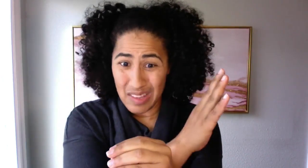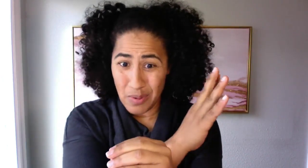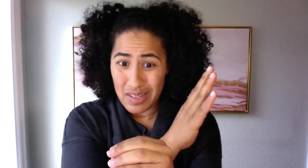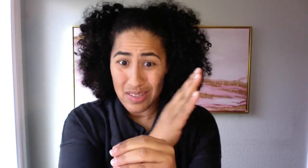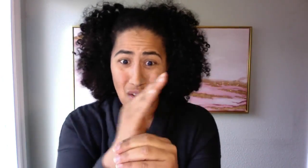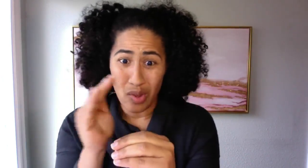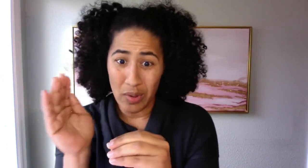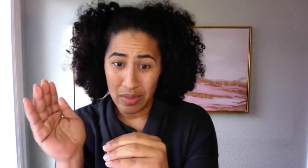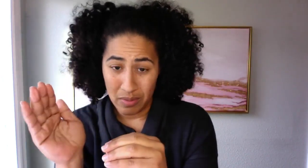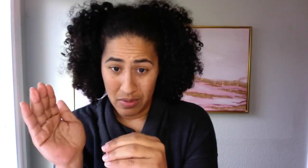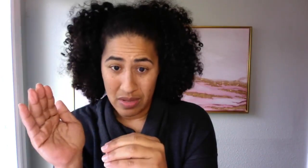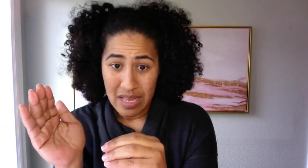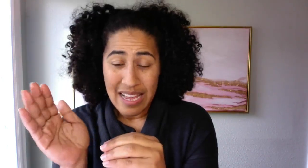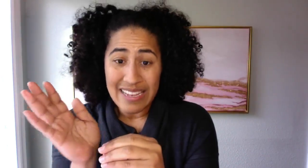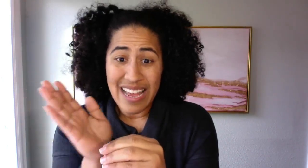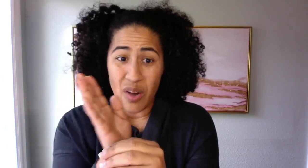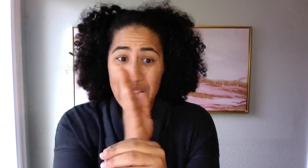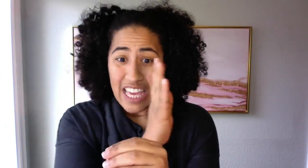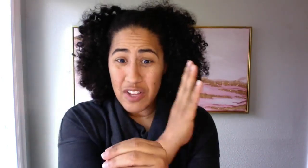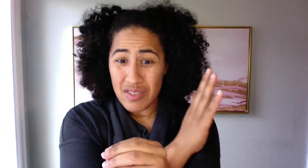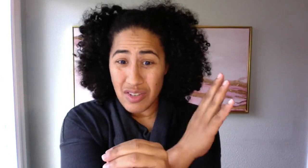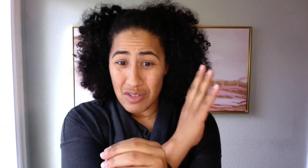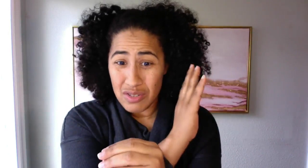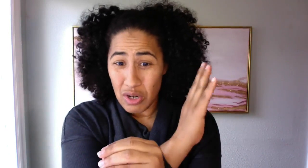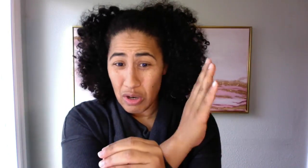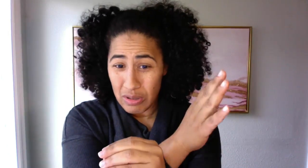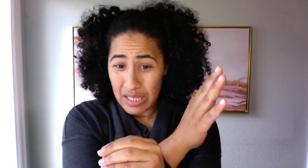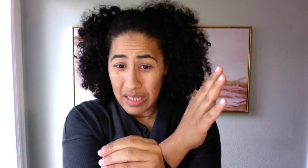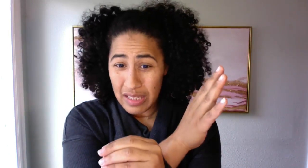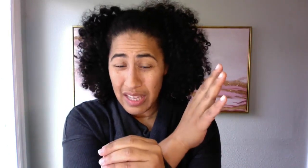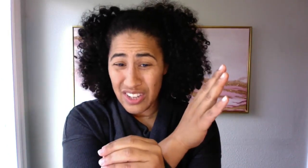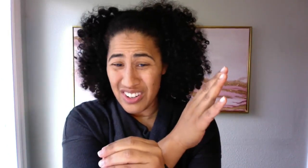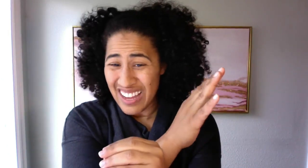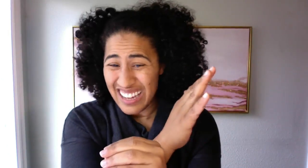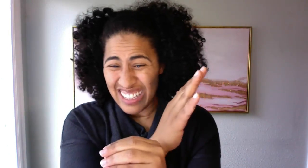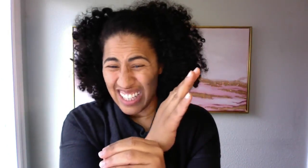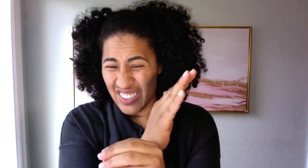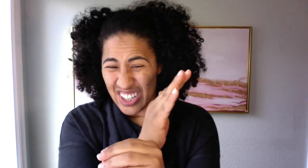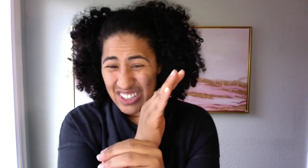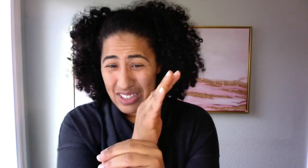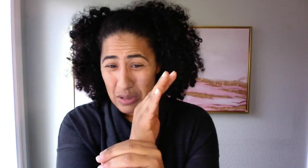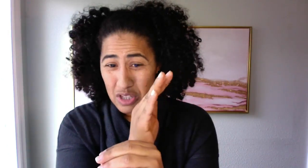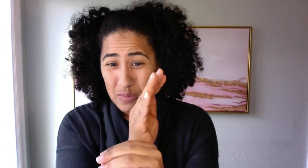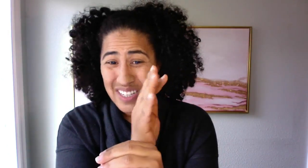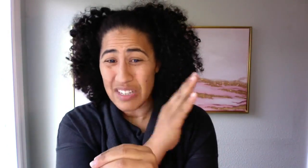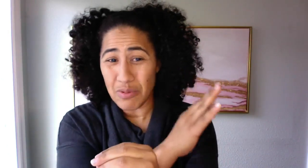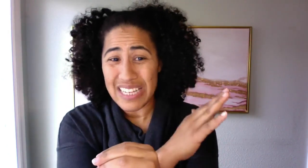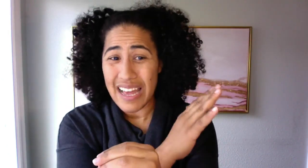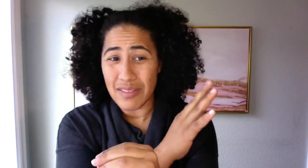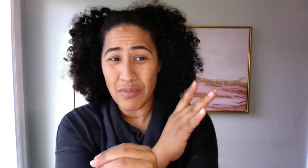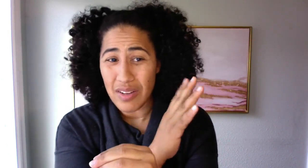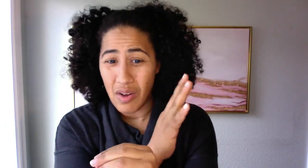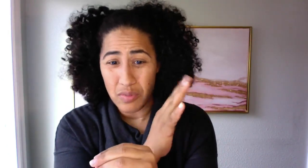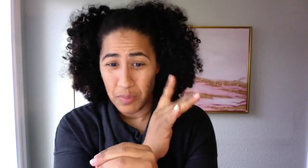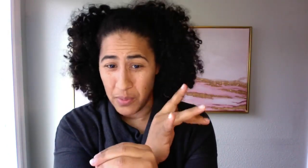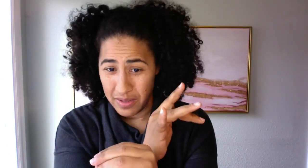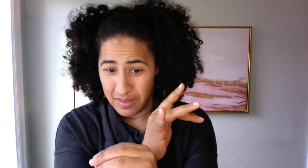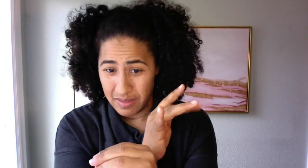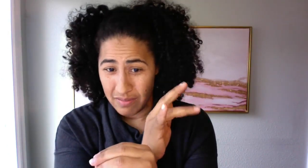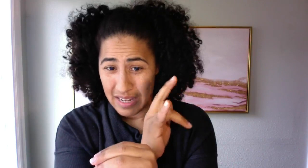the process all the way through. Now, if it starts early, you're not going to get very good solutions because it really hasn't read all the reports, right?